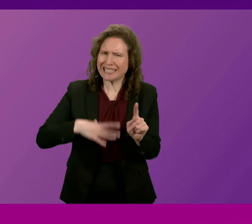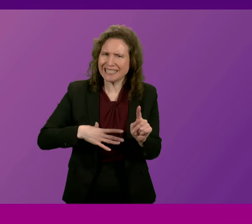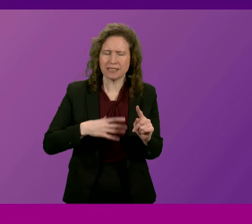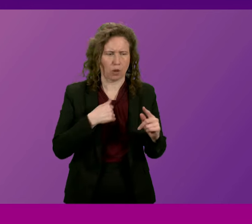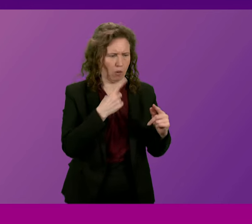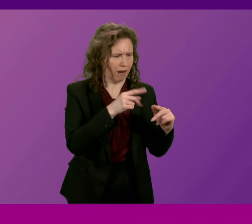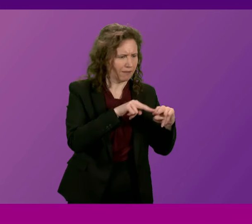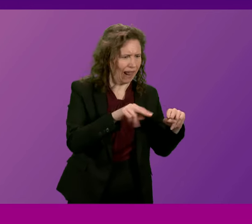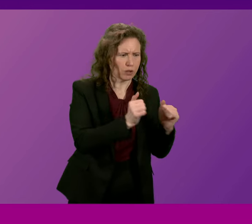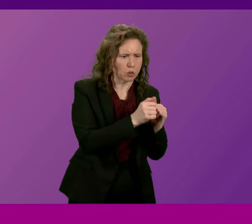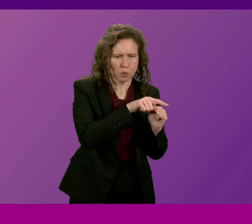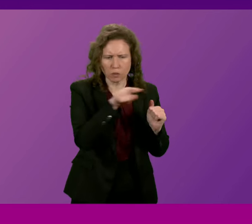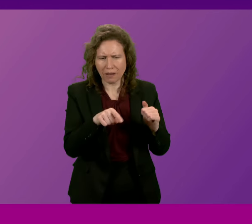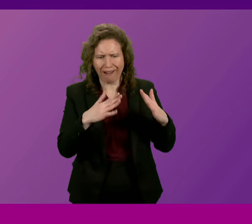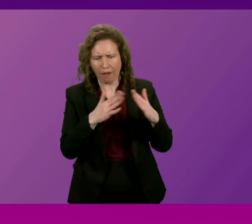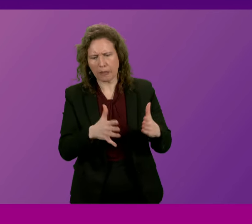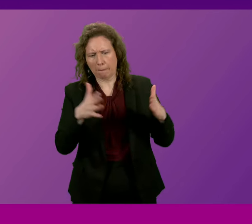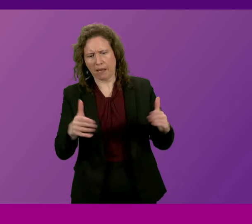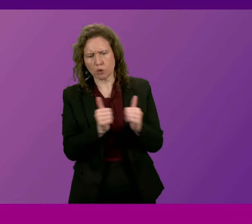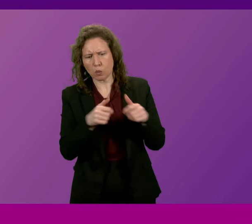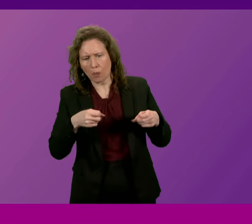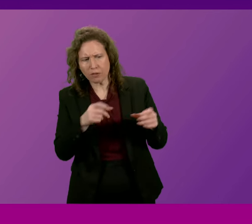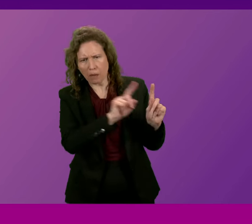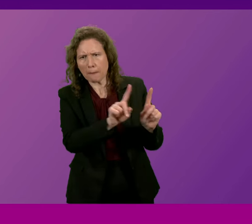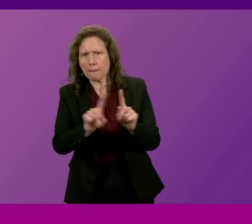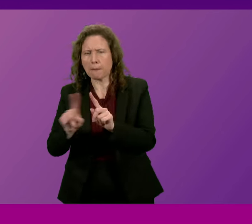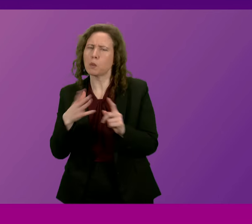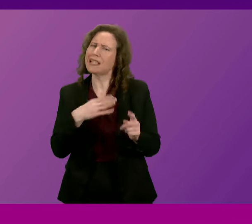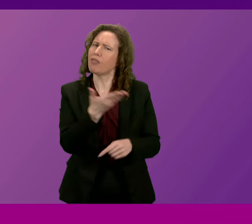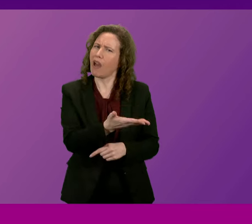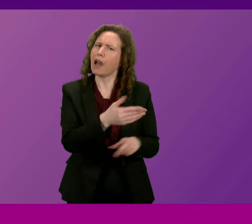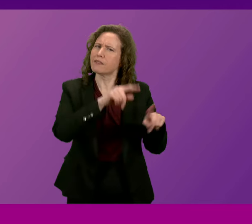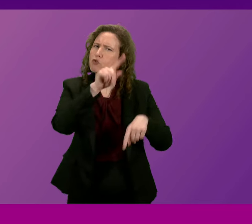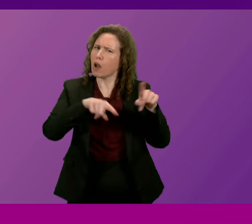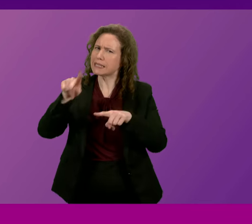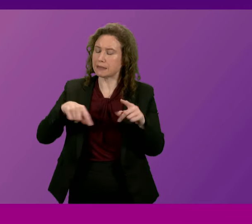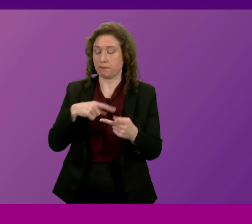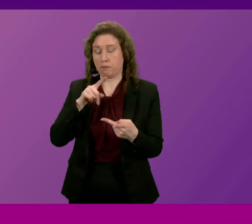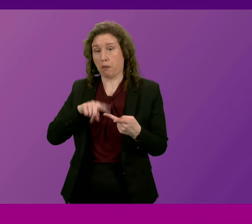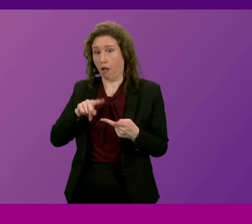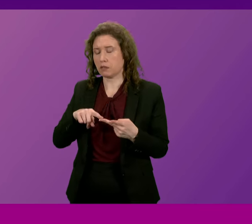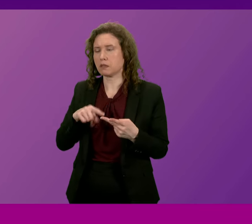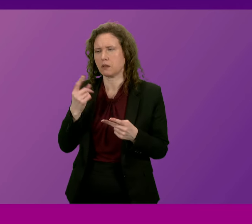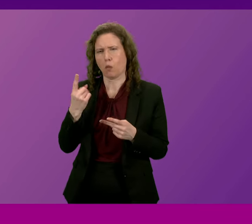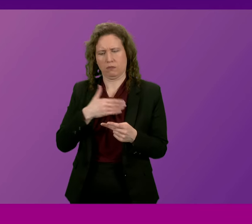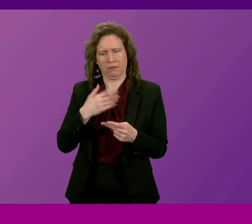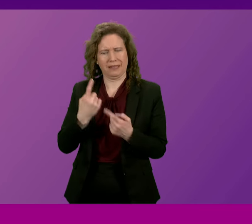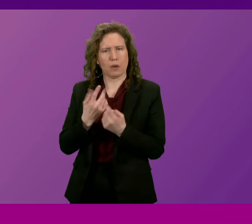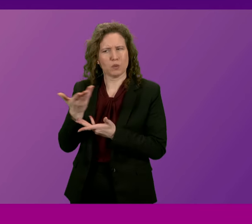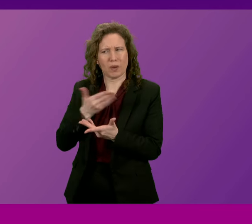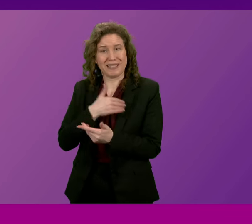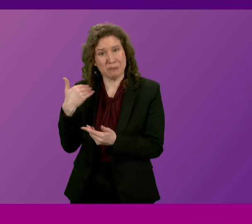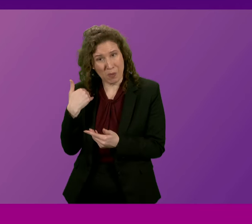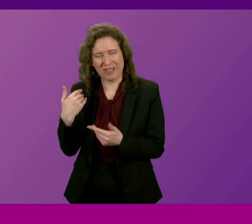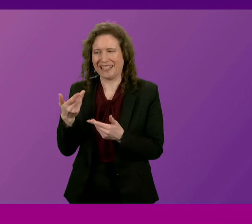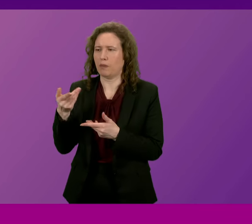that suitable for wheelchair use is important and secondly there is an important issue which I was discussing this morning with the Convention of Scottish